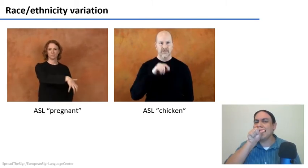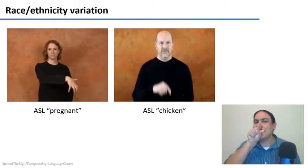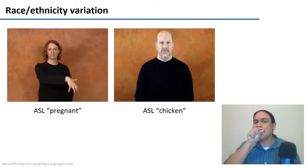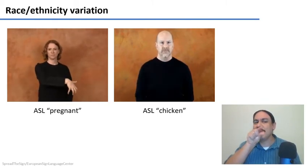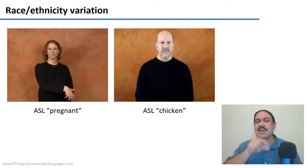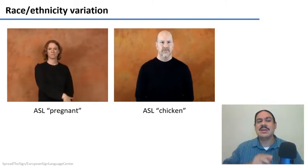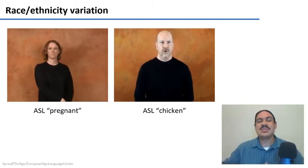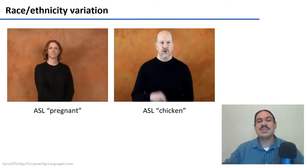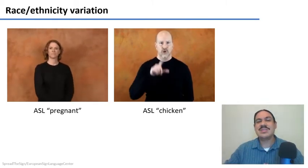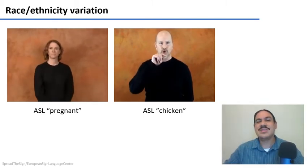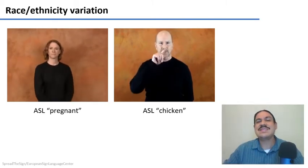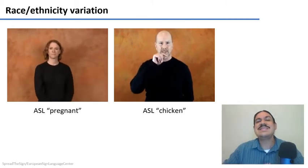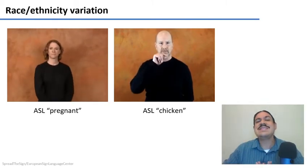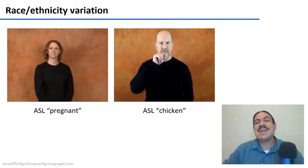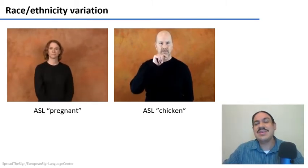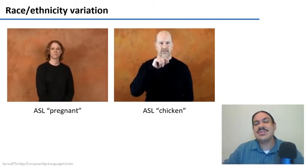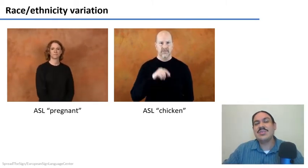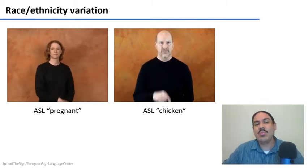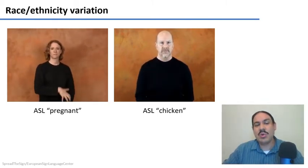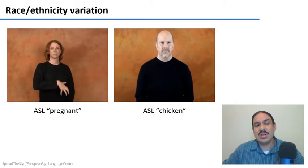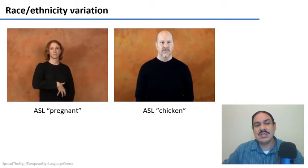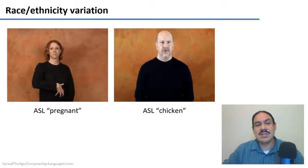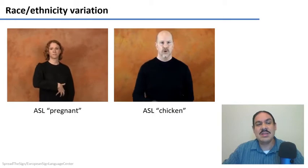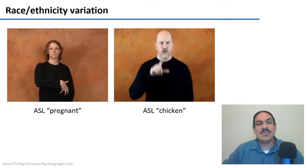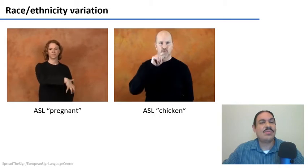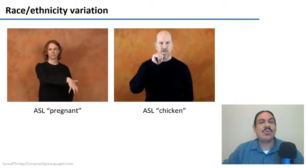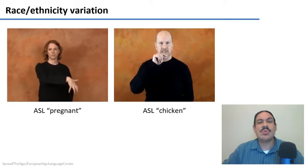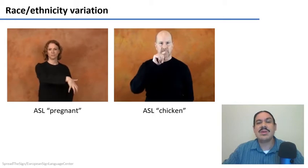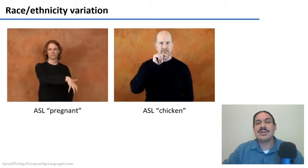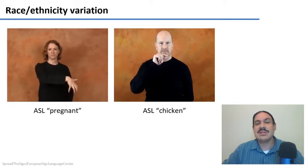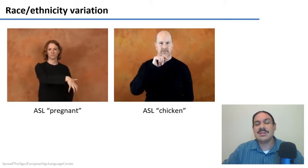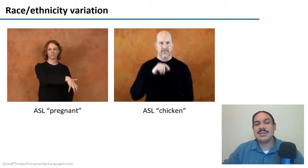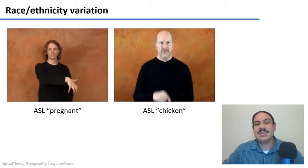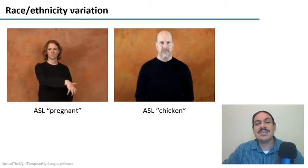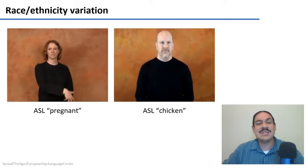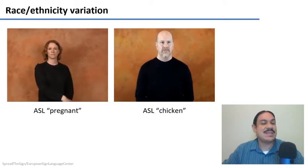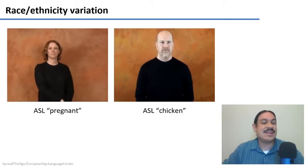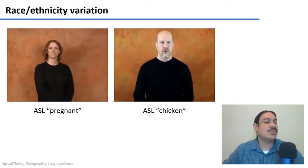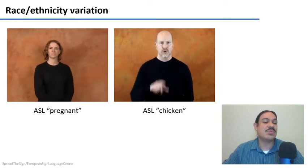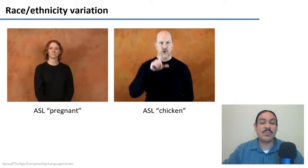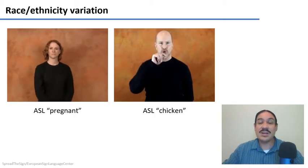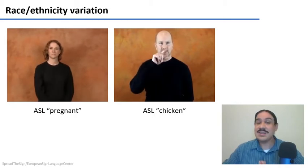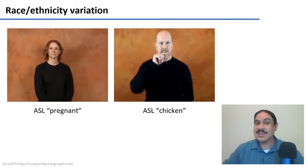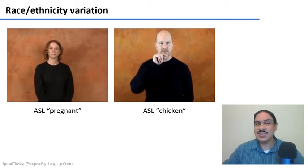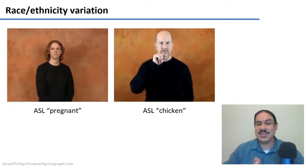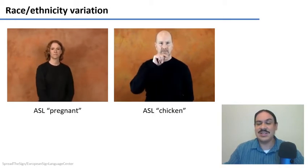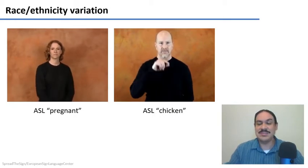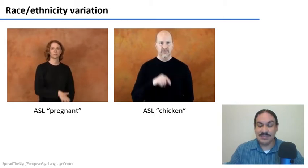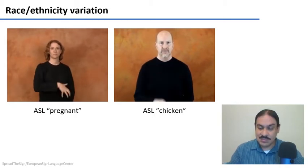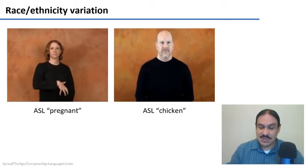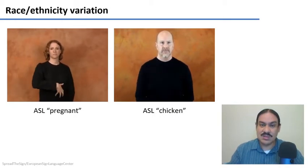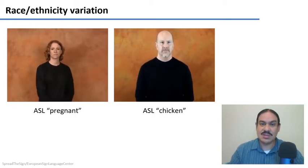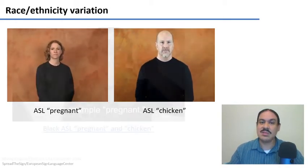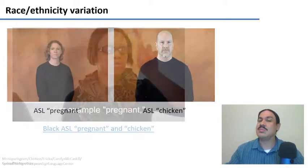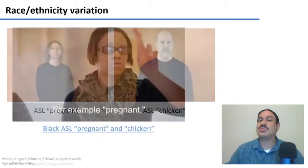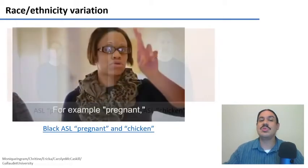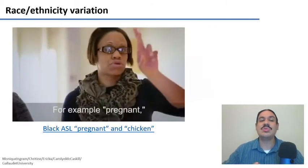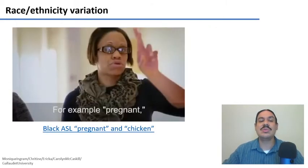so these are the standard words for uh american sign language for pregnant and chicken let me show you what the